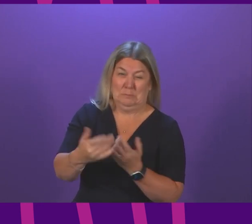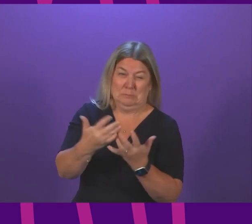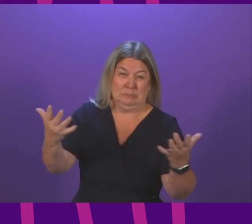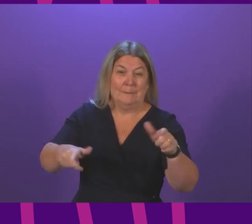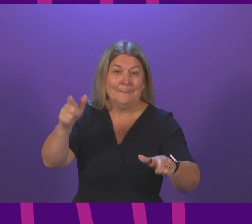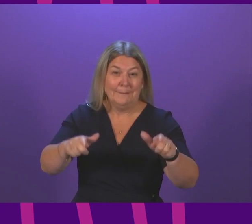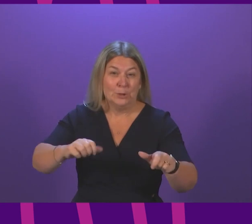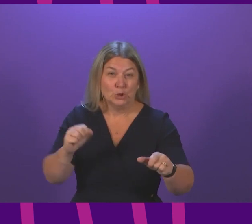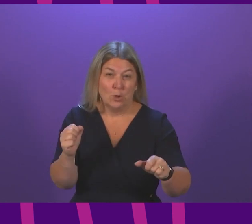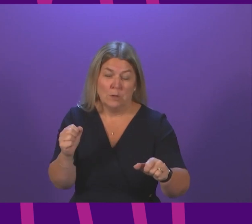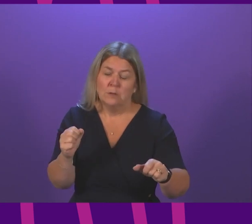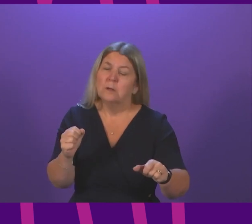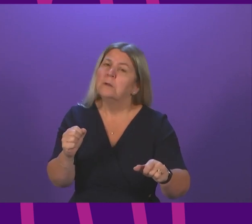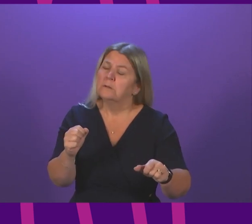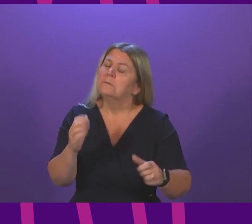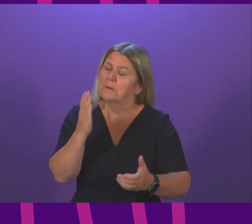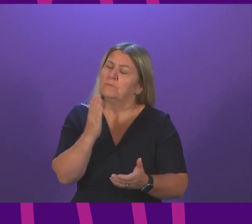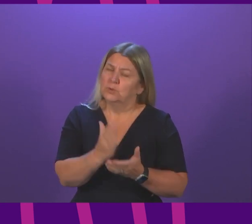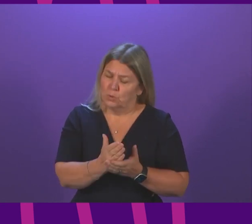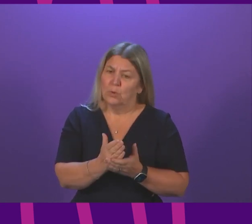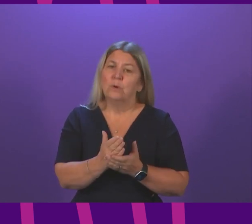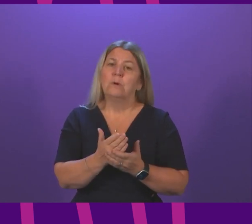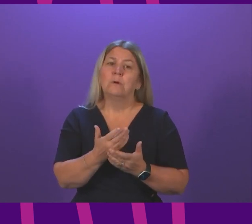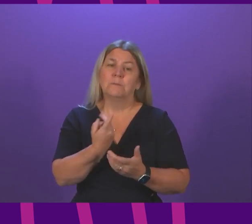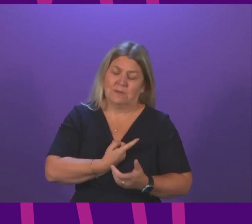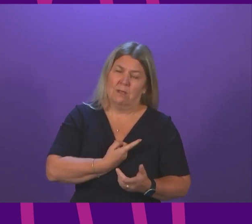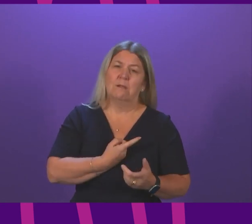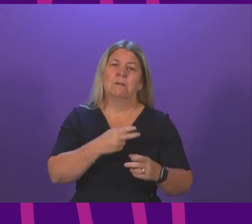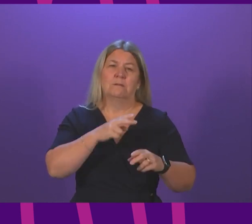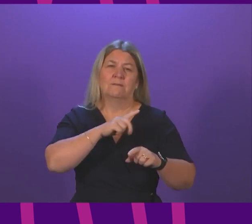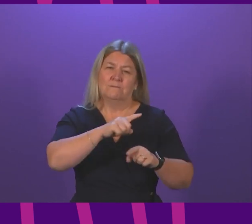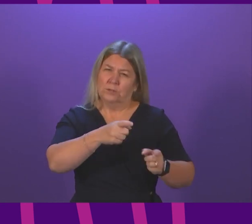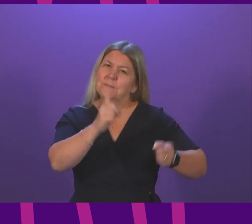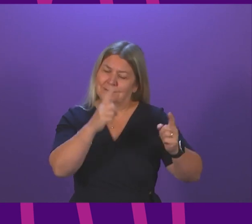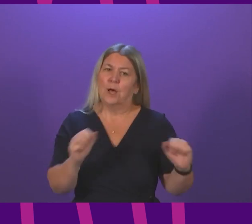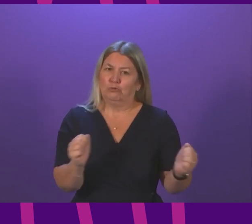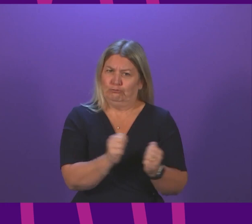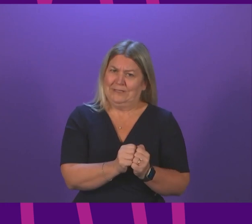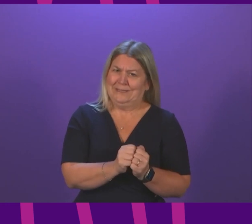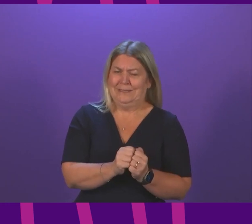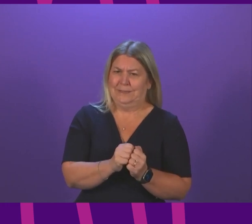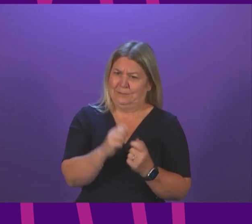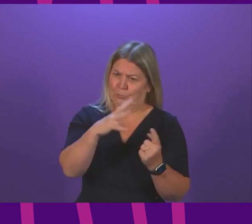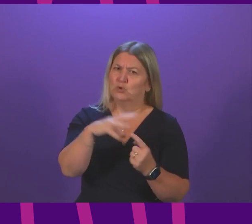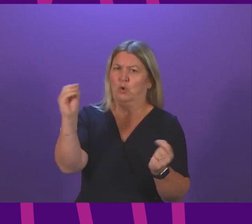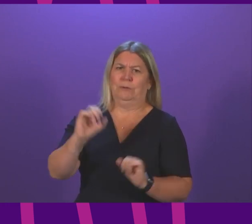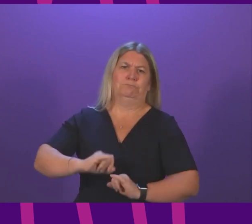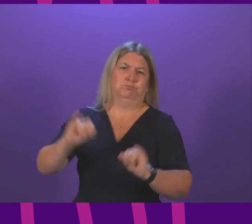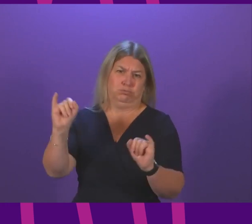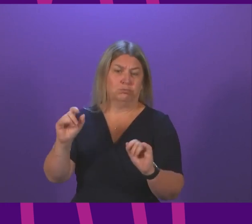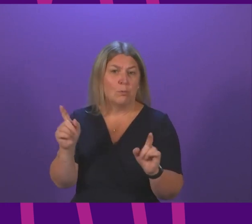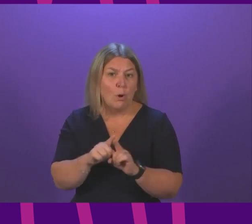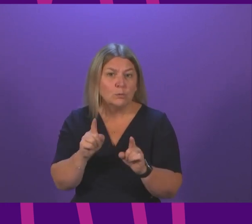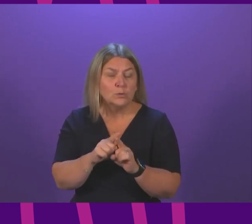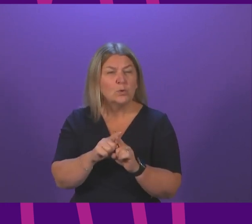agree that that is a shameful mistake by the Tory government and tomorrow the energy cap will rise by 139 pounds